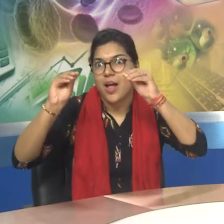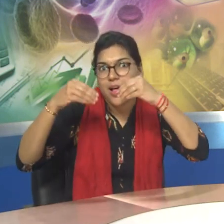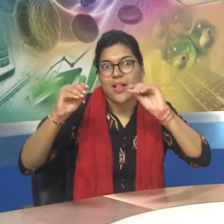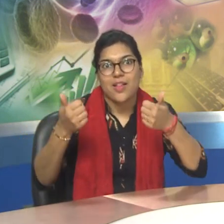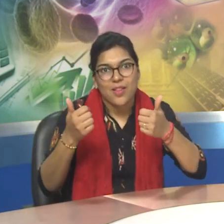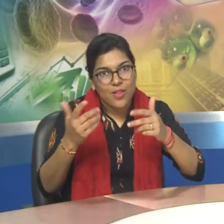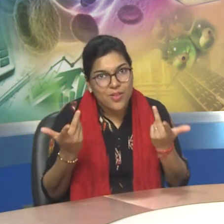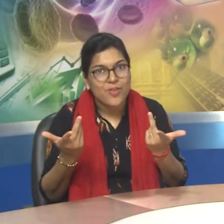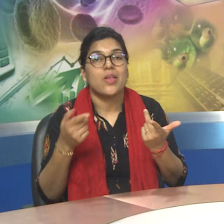5.